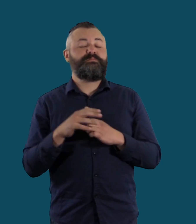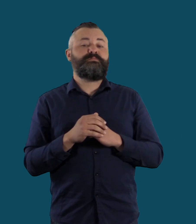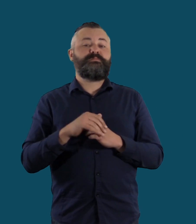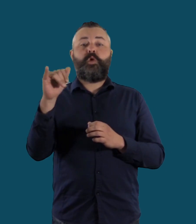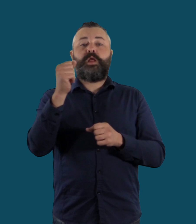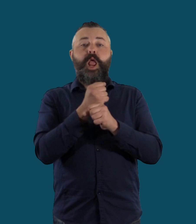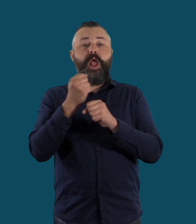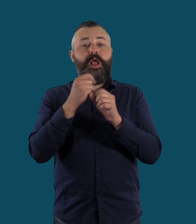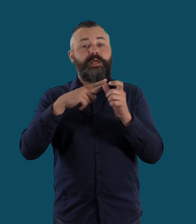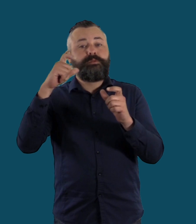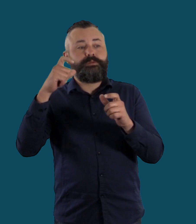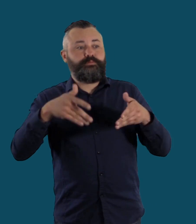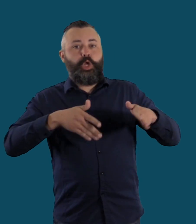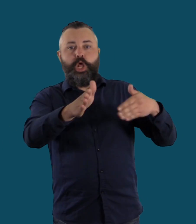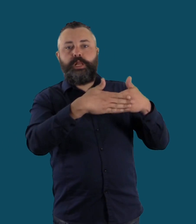or traffic and road alerts.